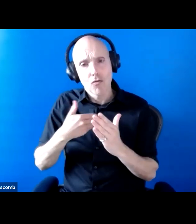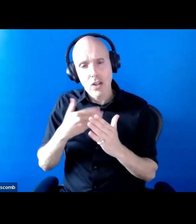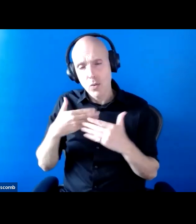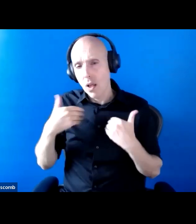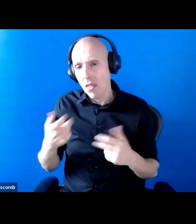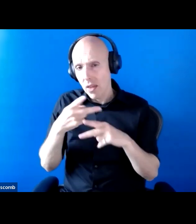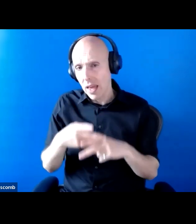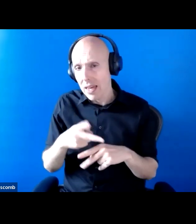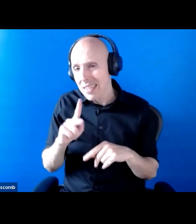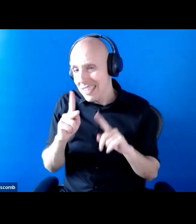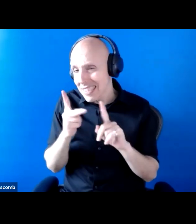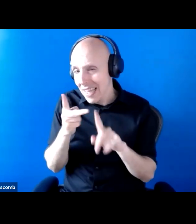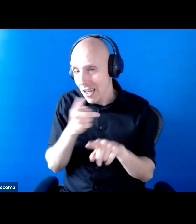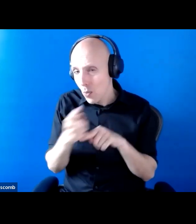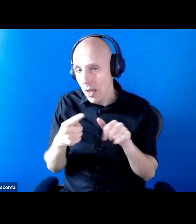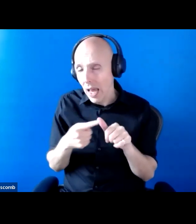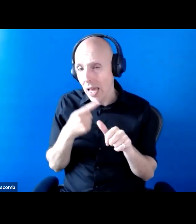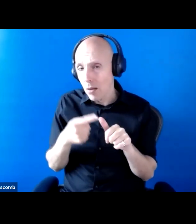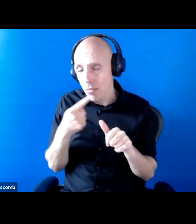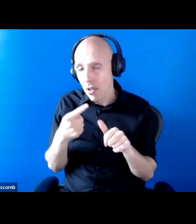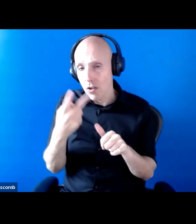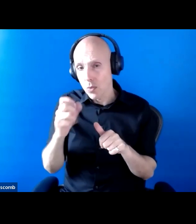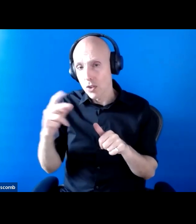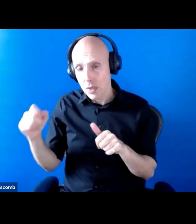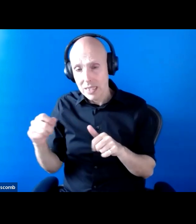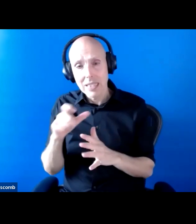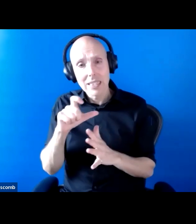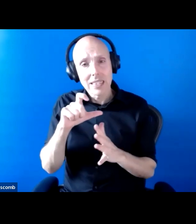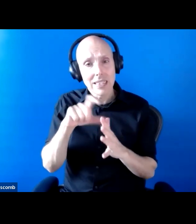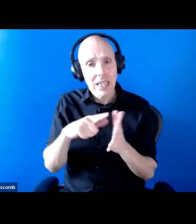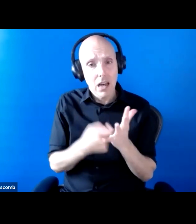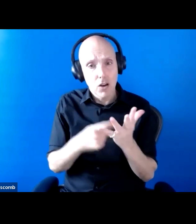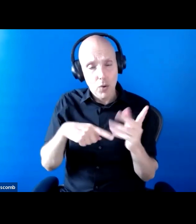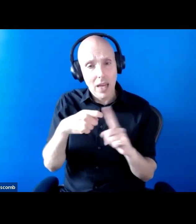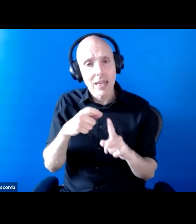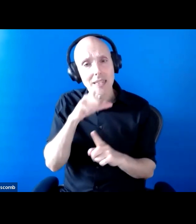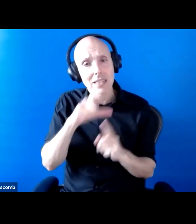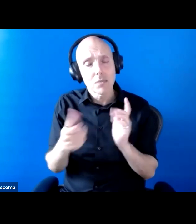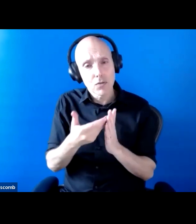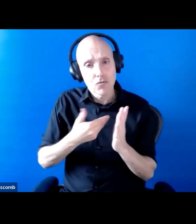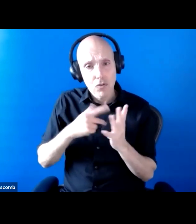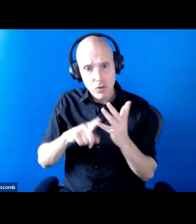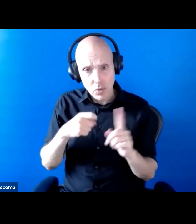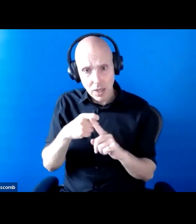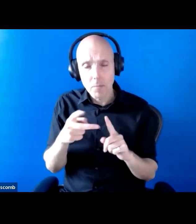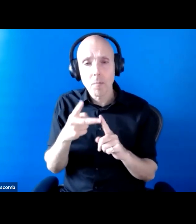Disability Rights UK and others within the disability movement put to get put together